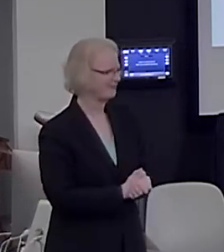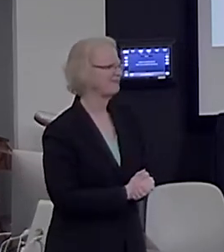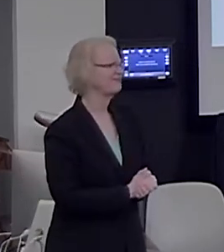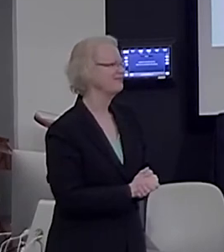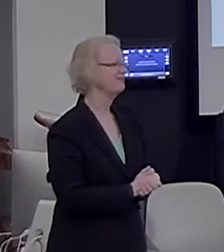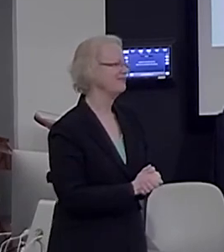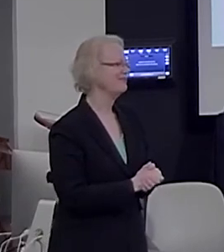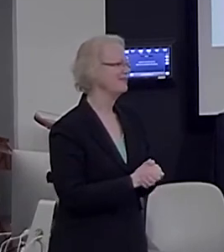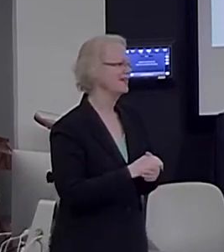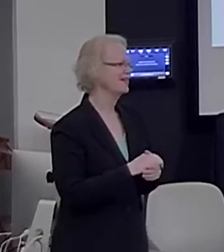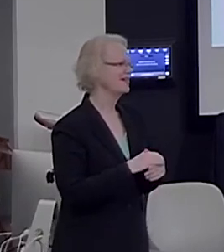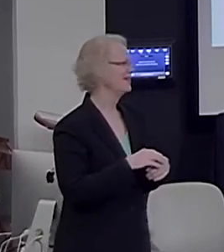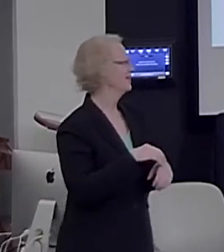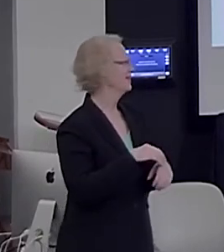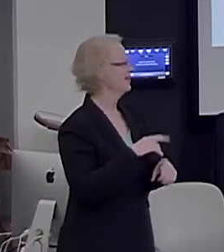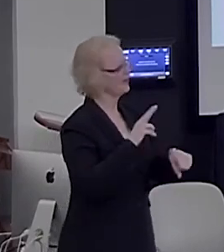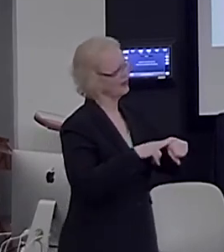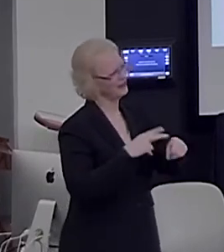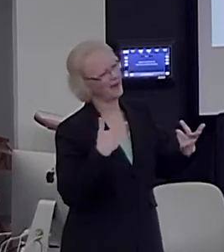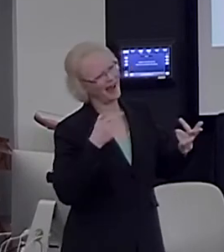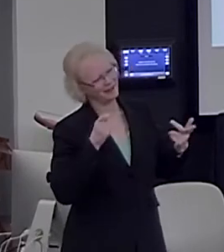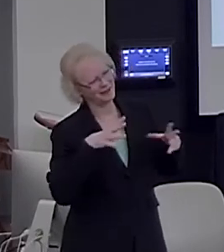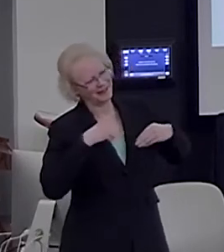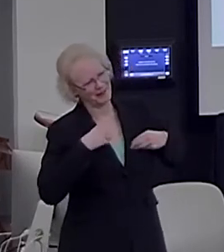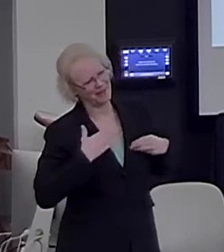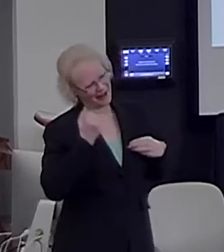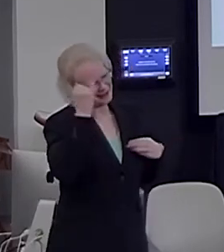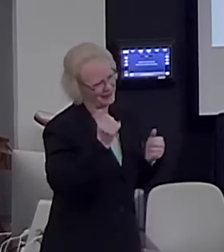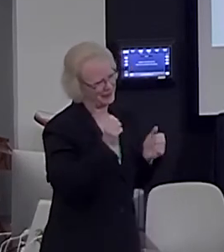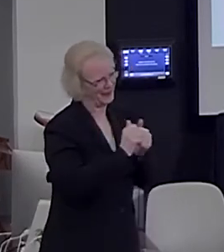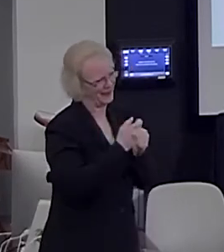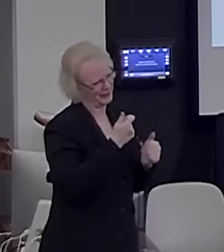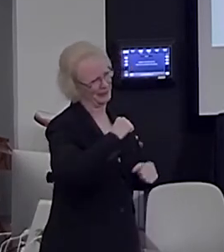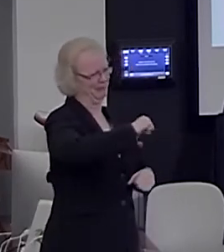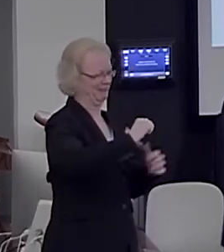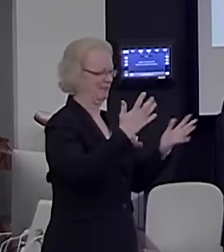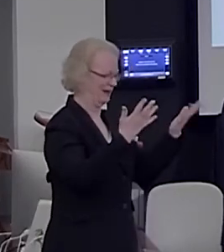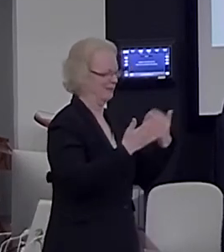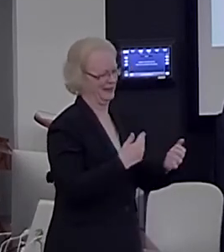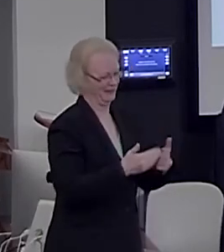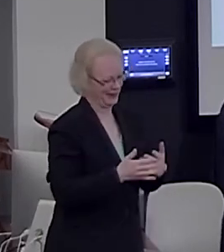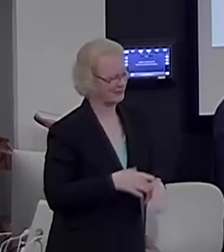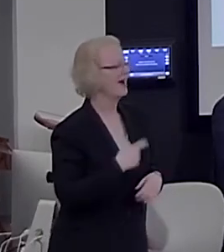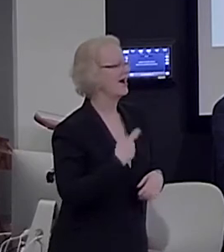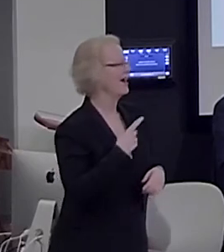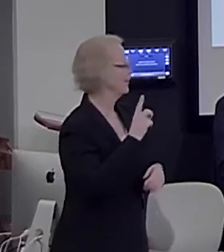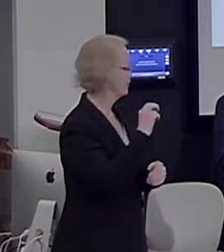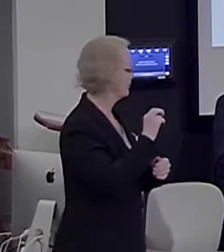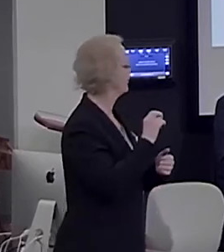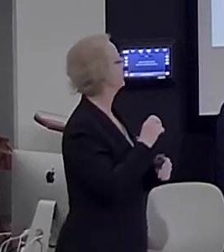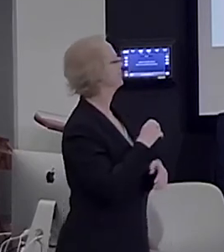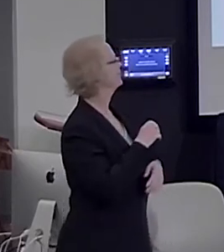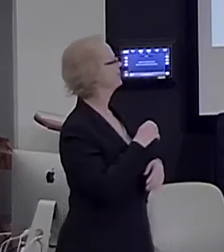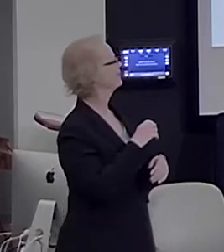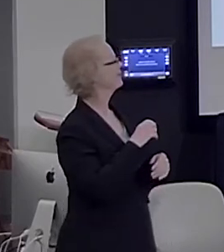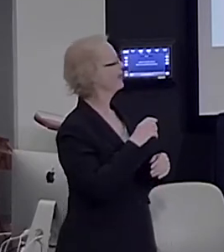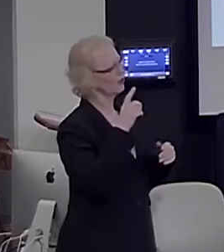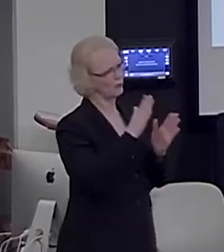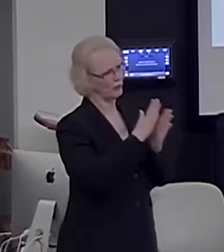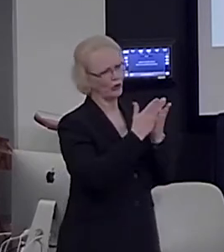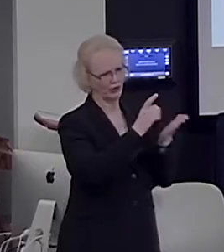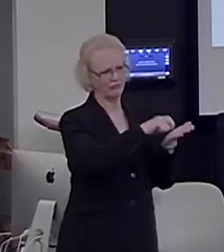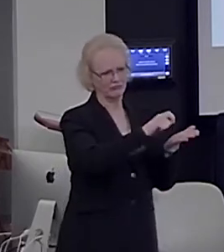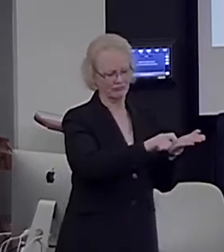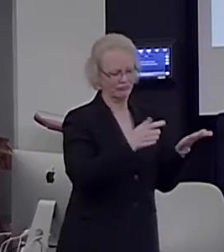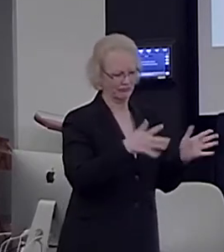take it with a grain of salt. But, I published this book called The Number Sense with this idea, which I think is much